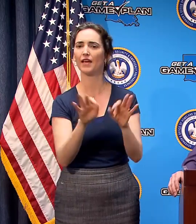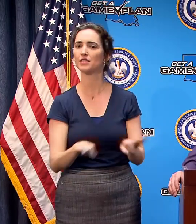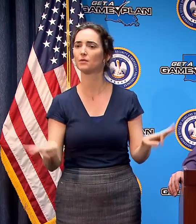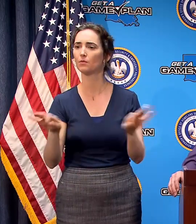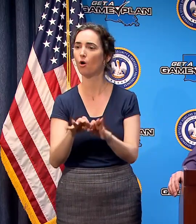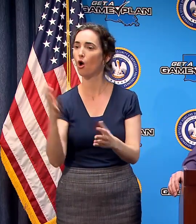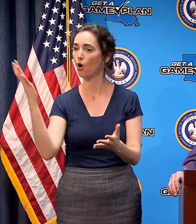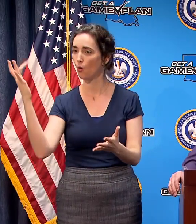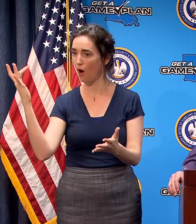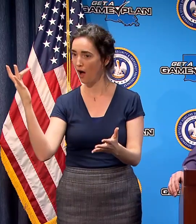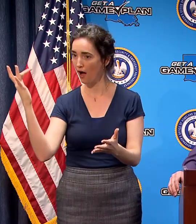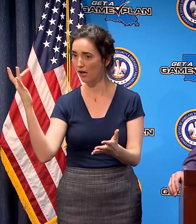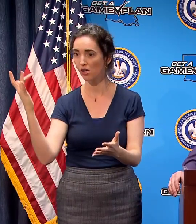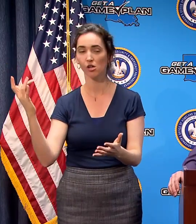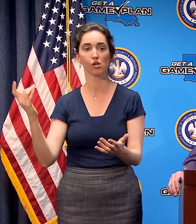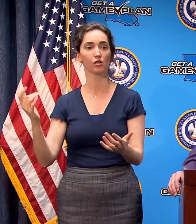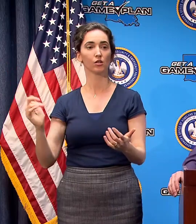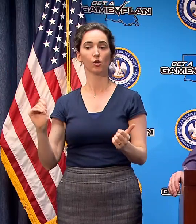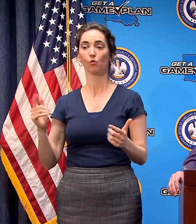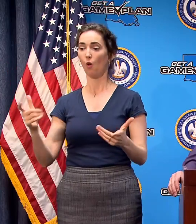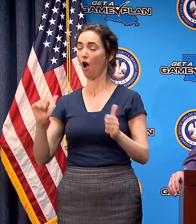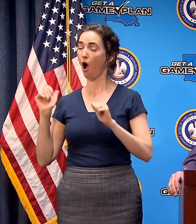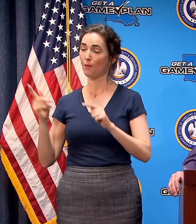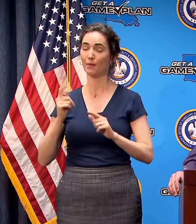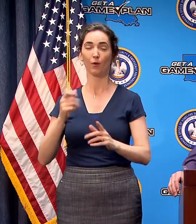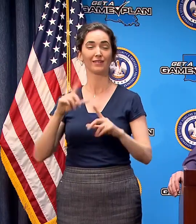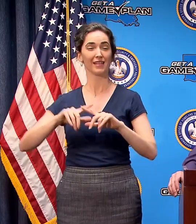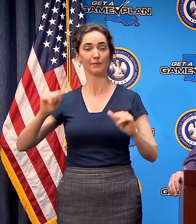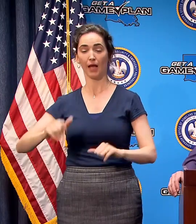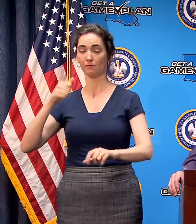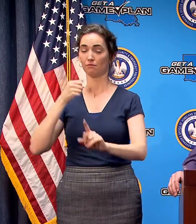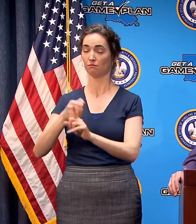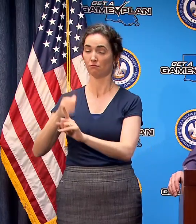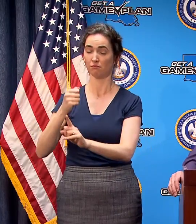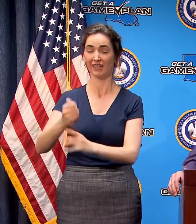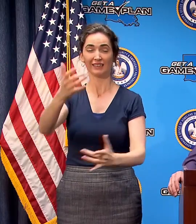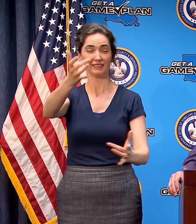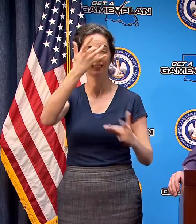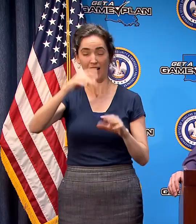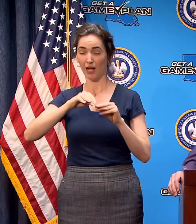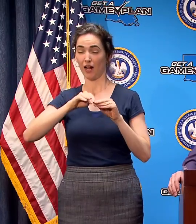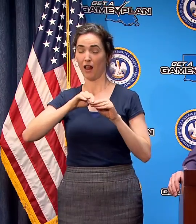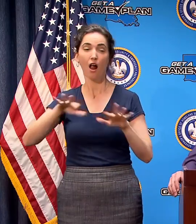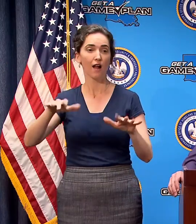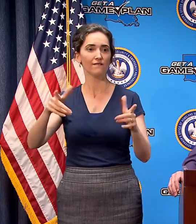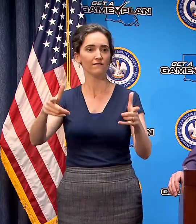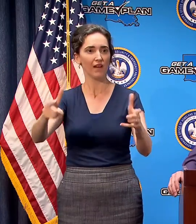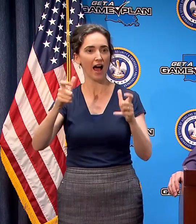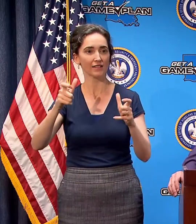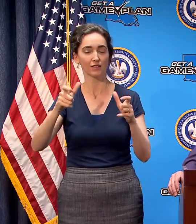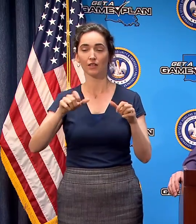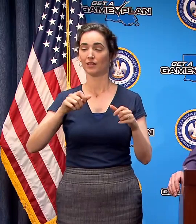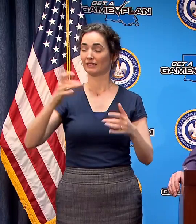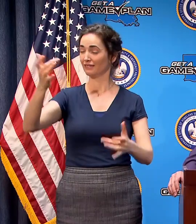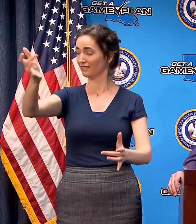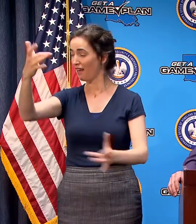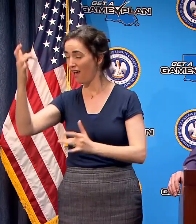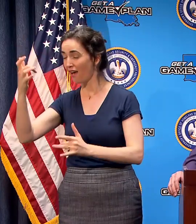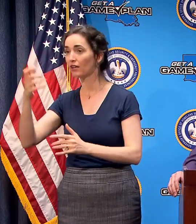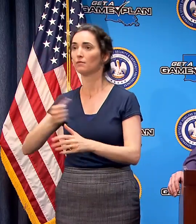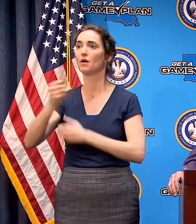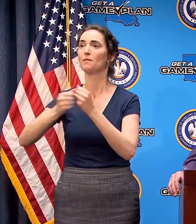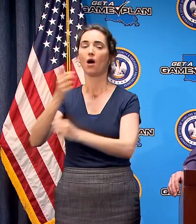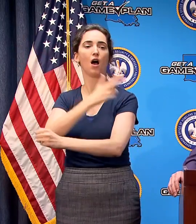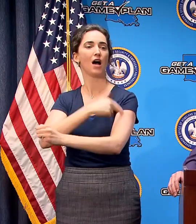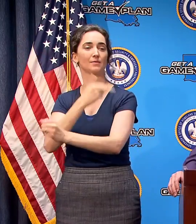don't want everybody being infected all at once to then create an immediate and overwhelming demand on